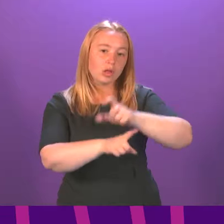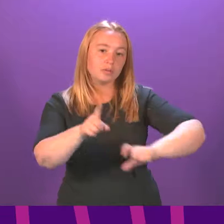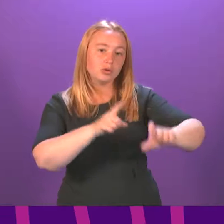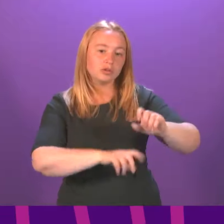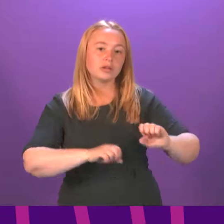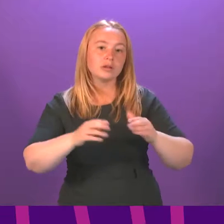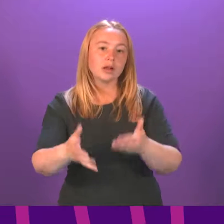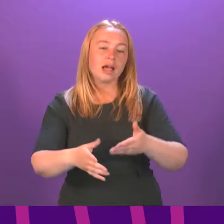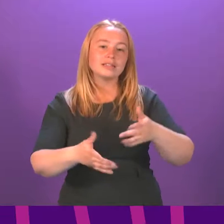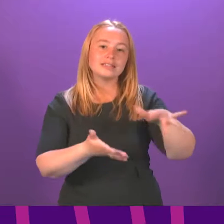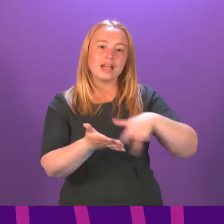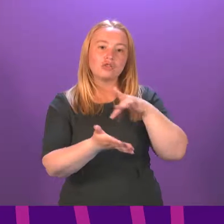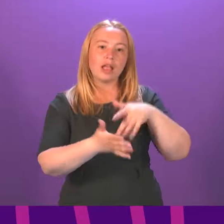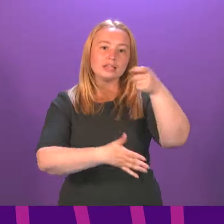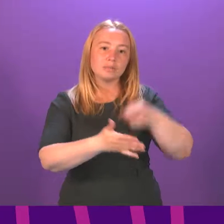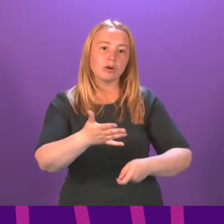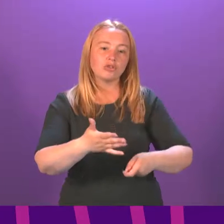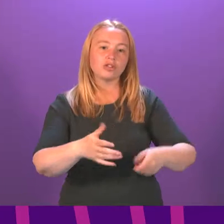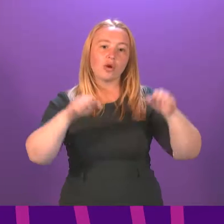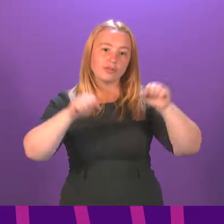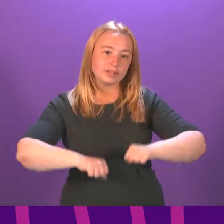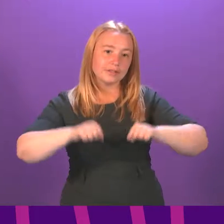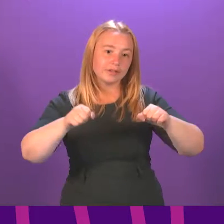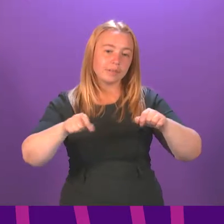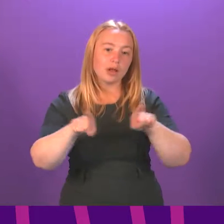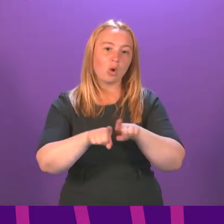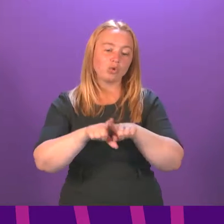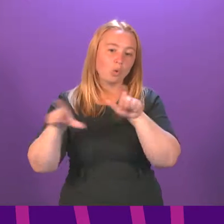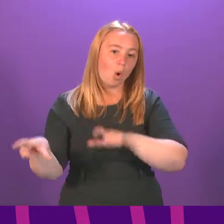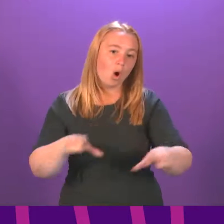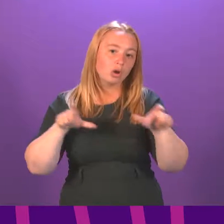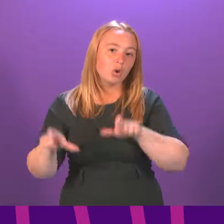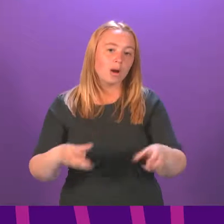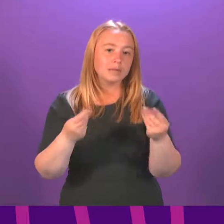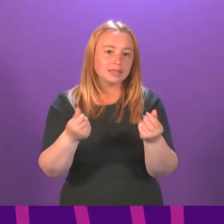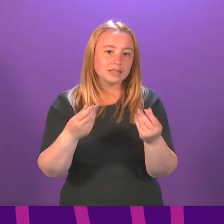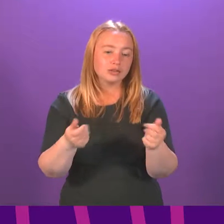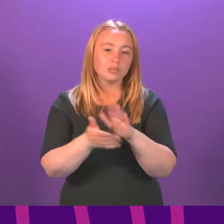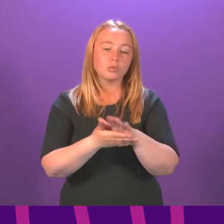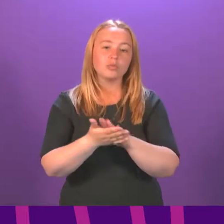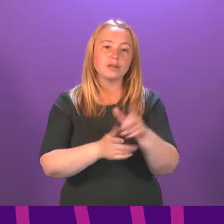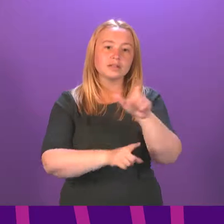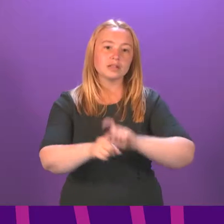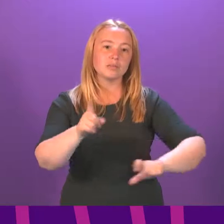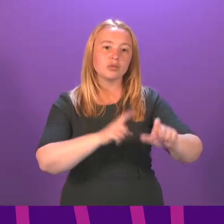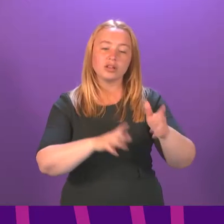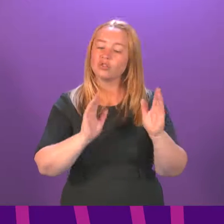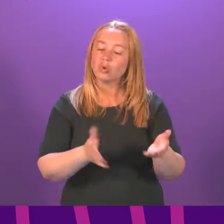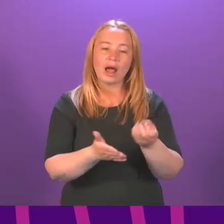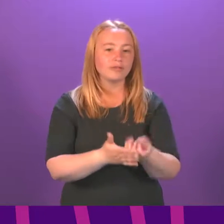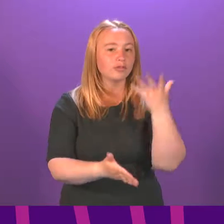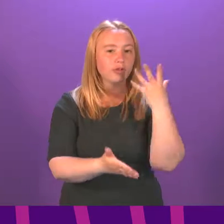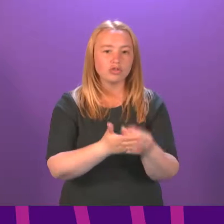centralised purchasing of defibrillators and ongoing materials to reduce communities' need, fundraised to cover